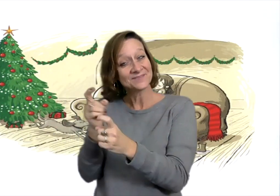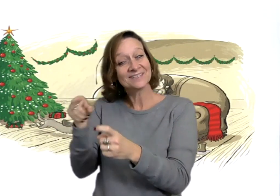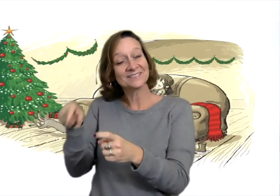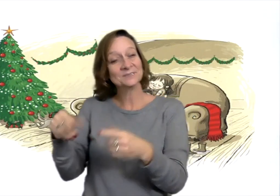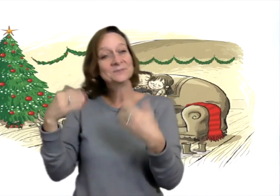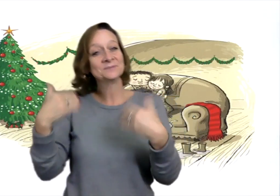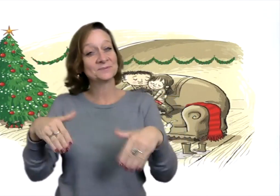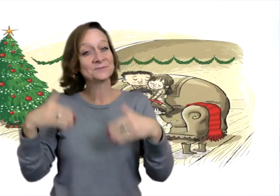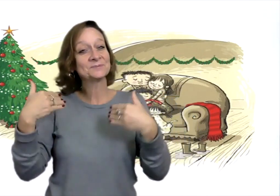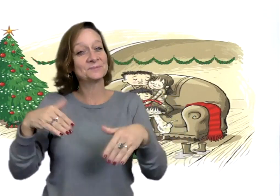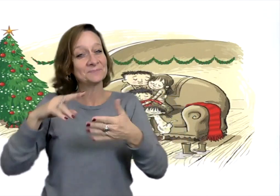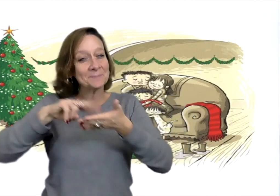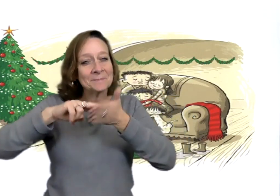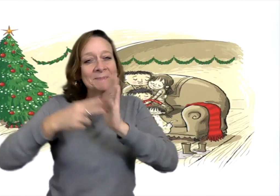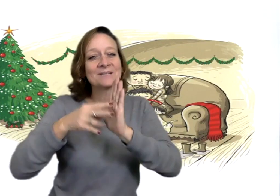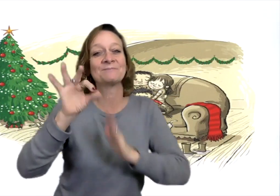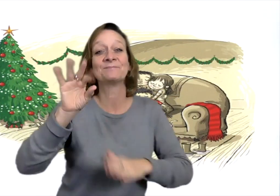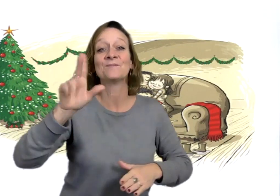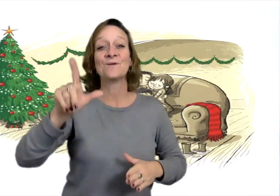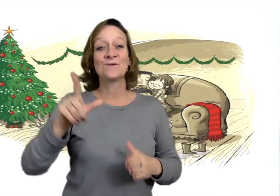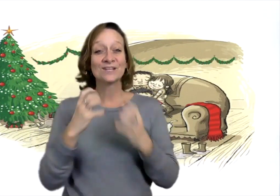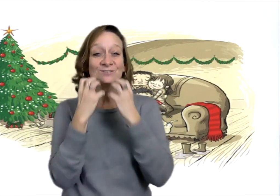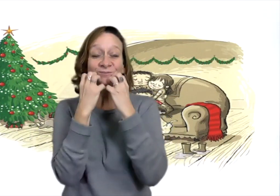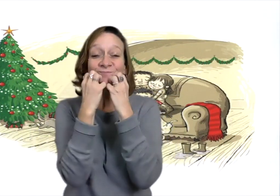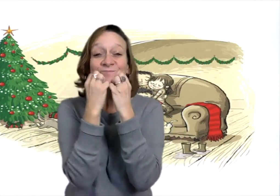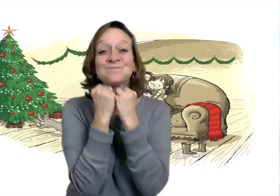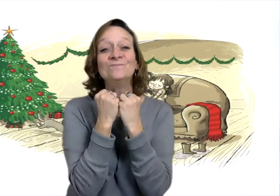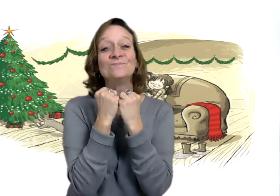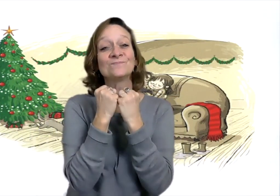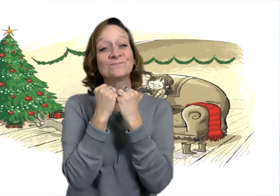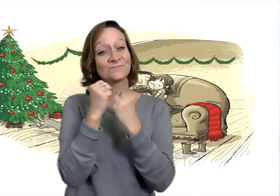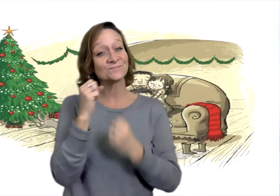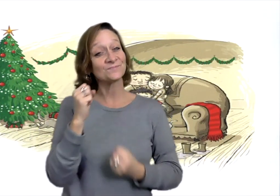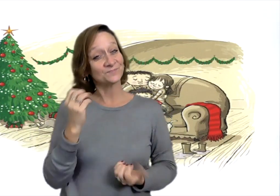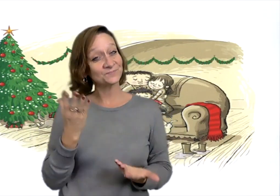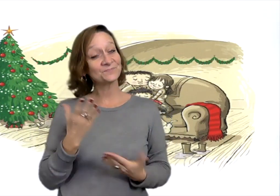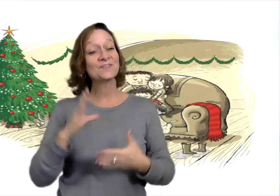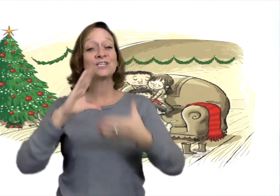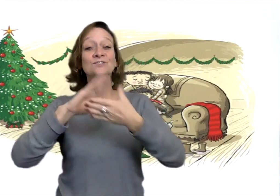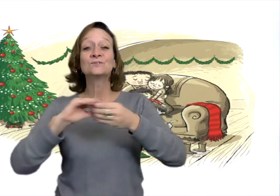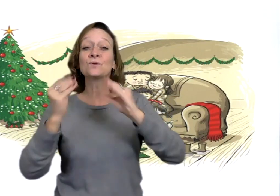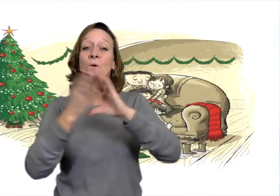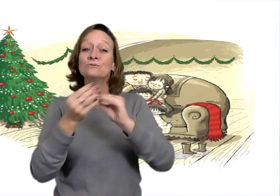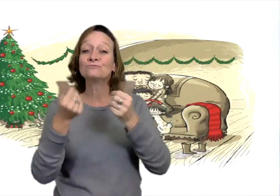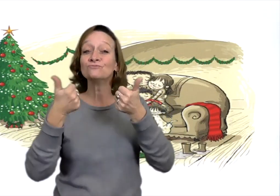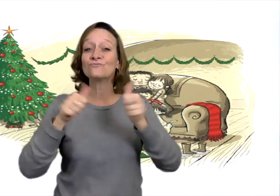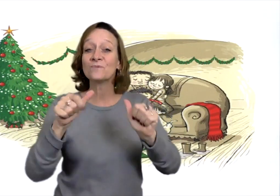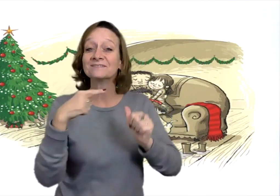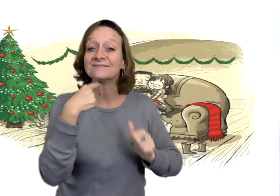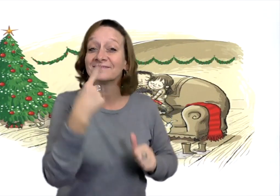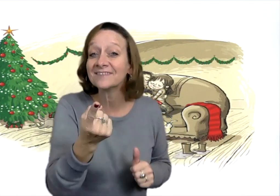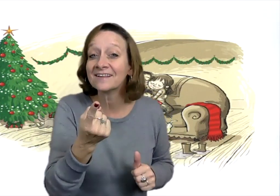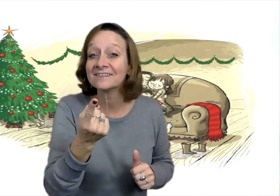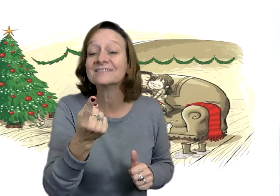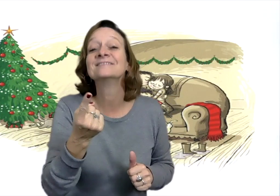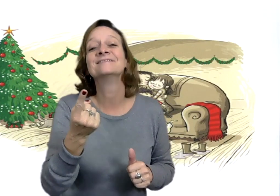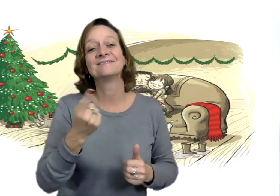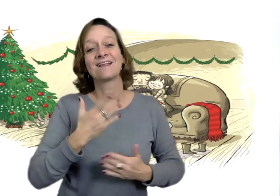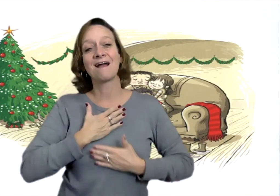That had the most meaning, and was the most cherished of all gifts. The story is trying to